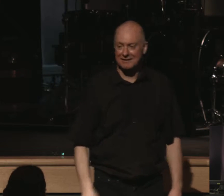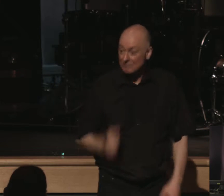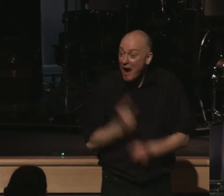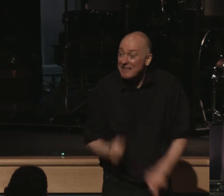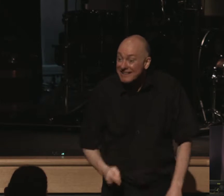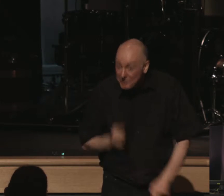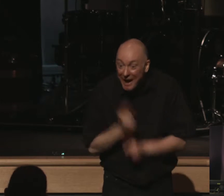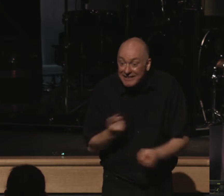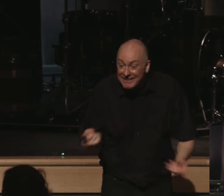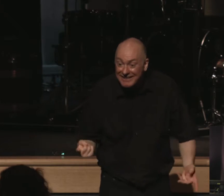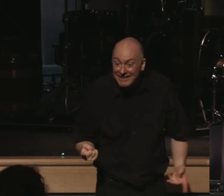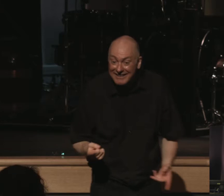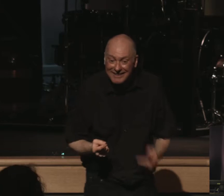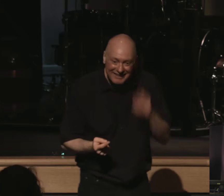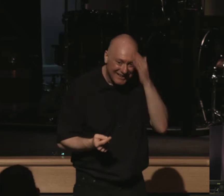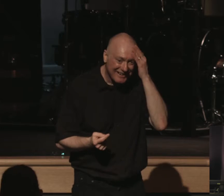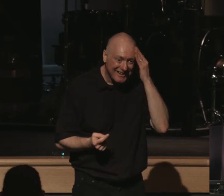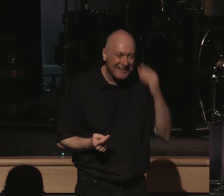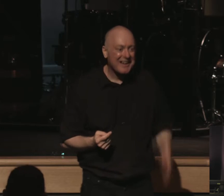Right? Right? I do it myself.